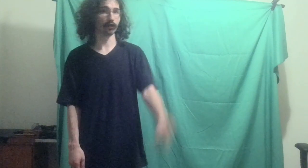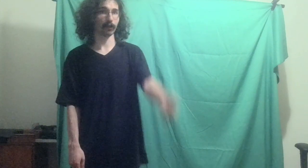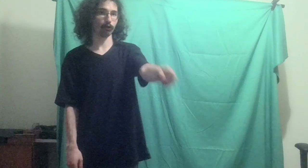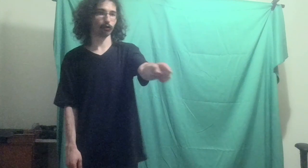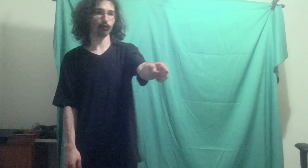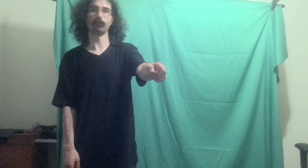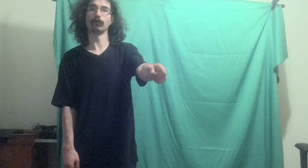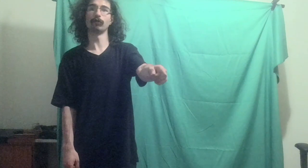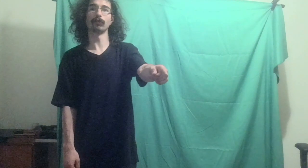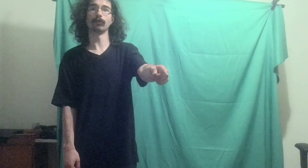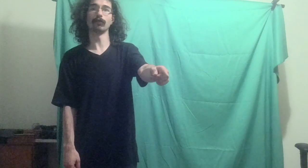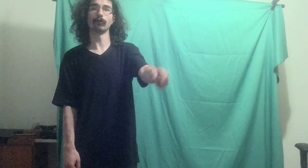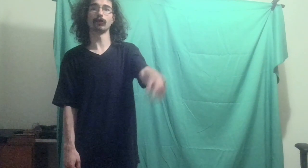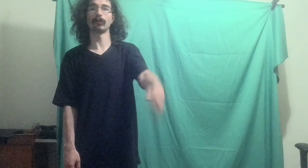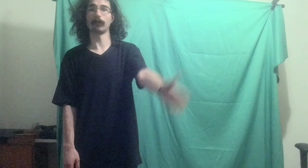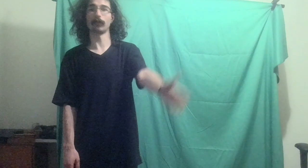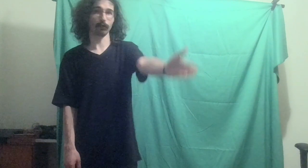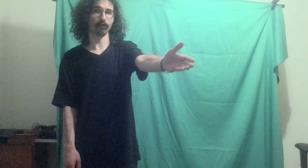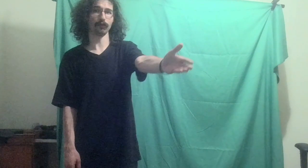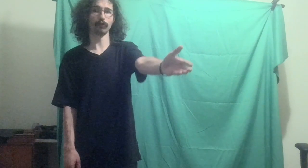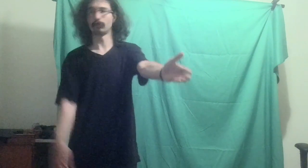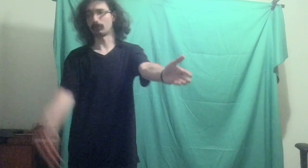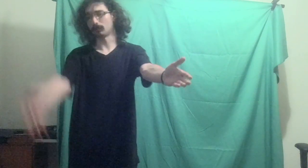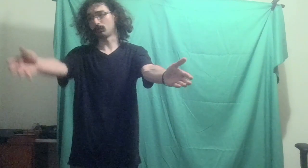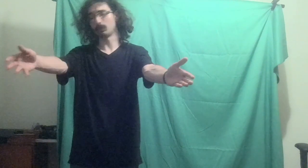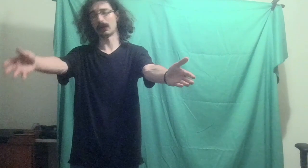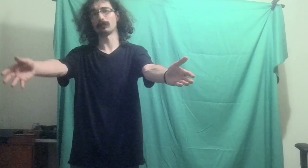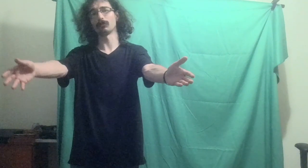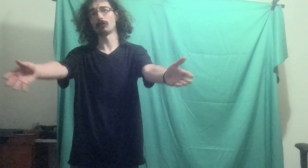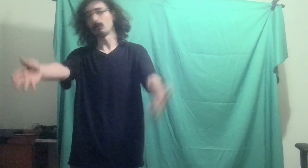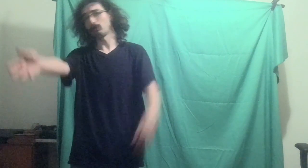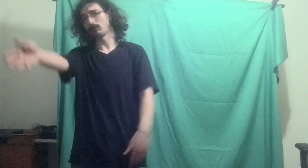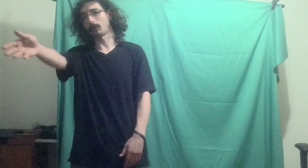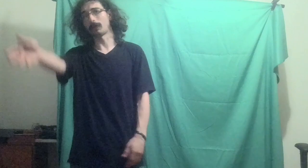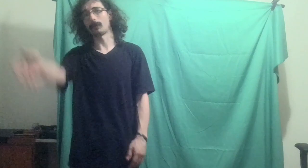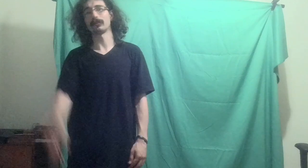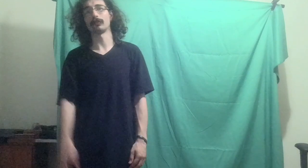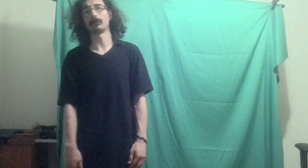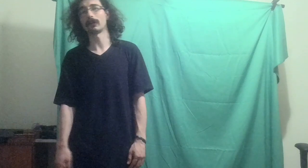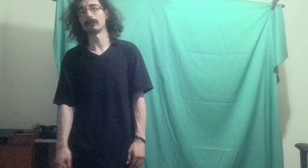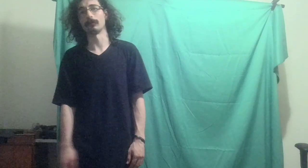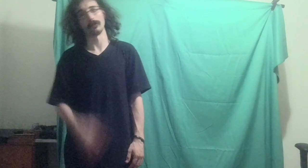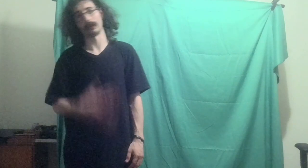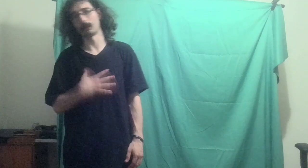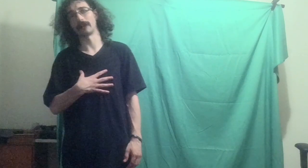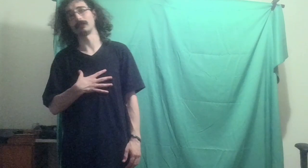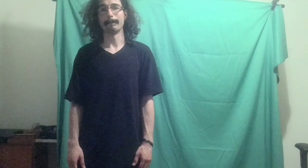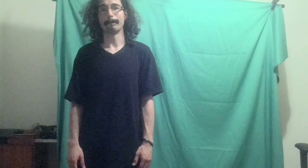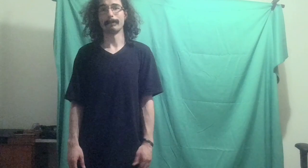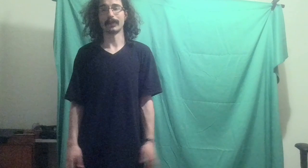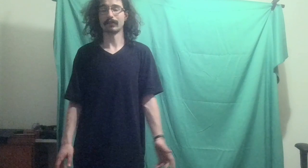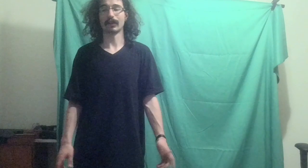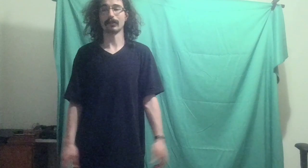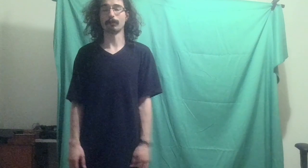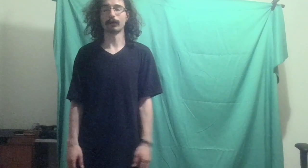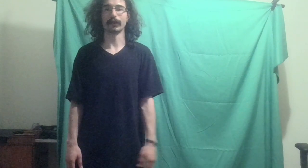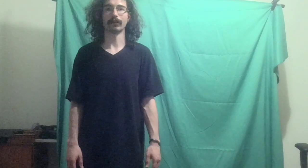a two view, you see a video with two views versus two thousands, you're gonna wanna watch the two thousand views, I know I do, but that's not the point here,